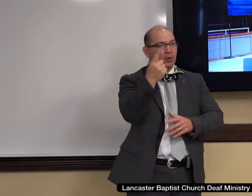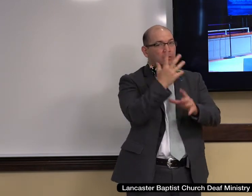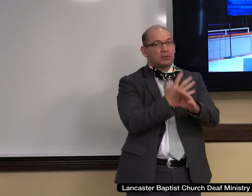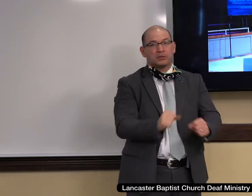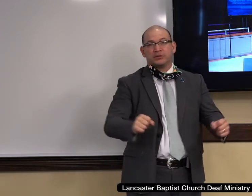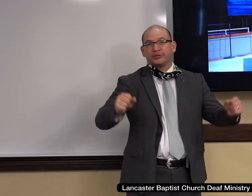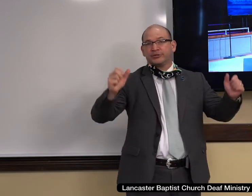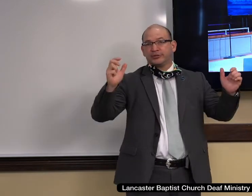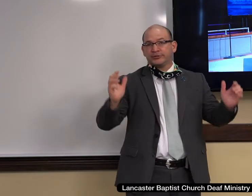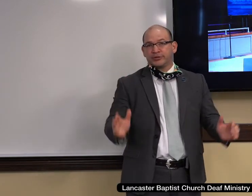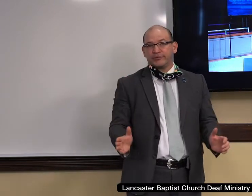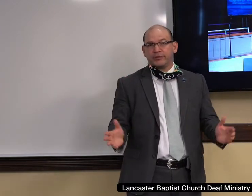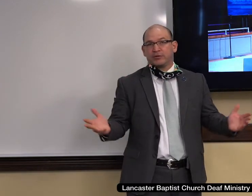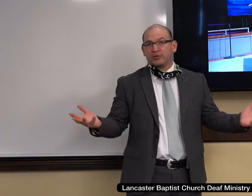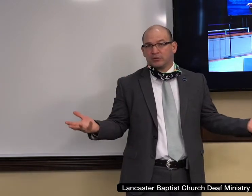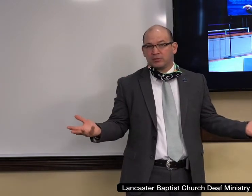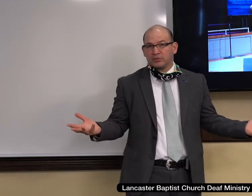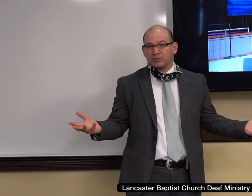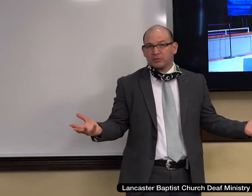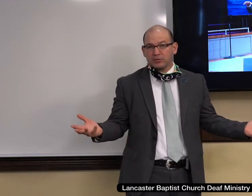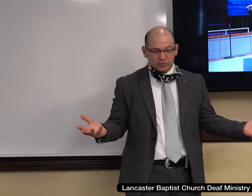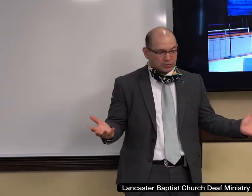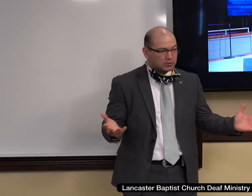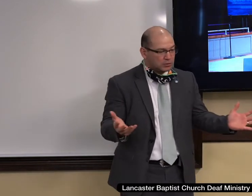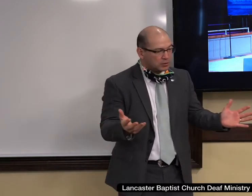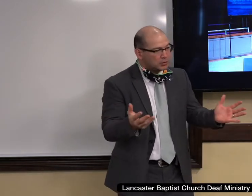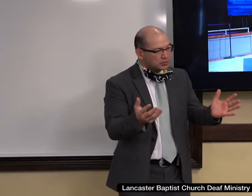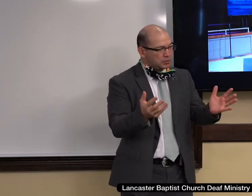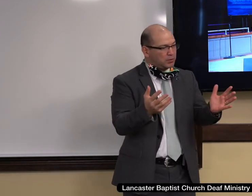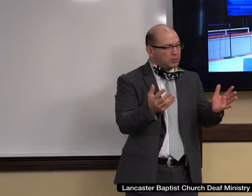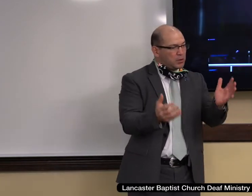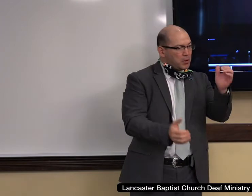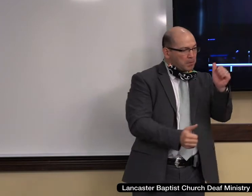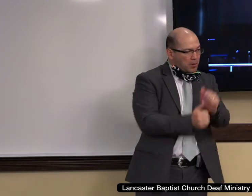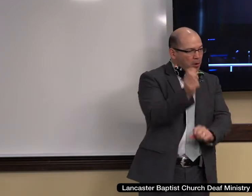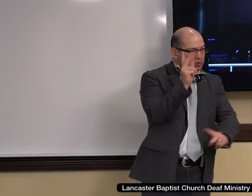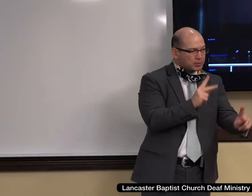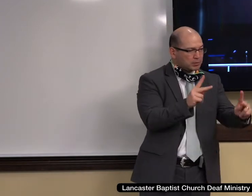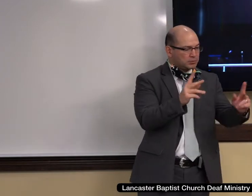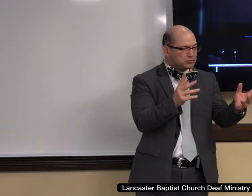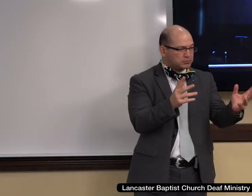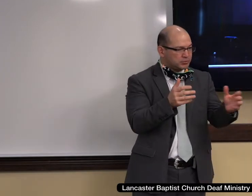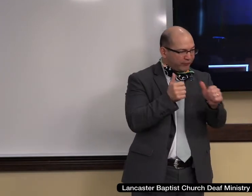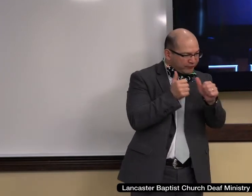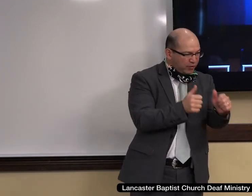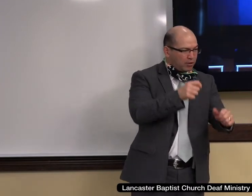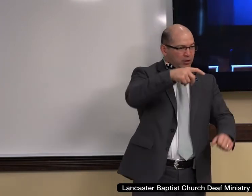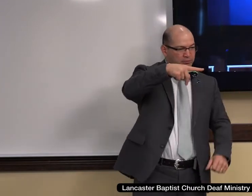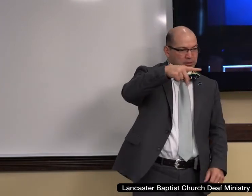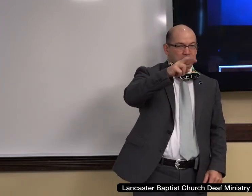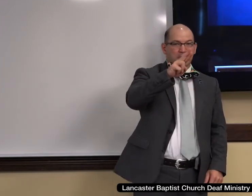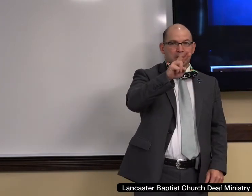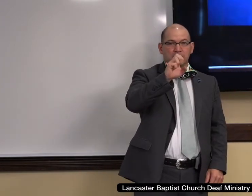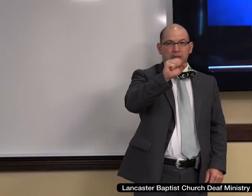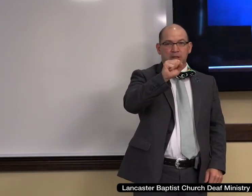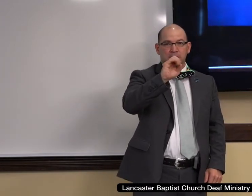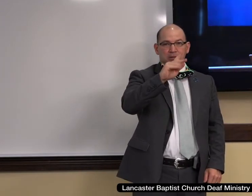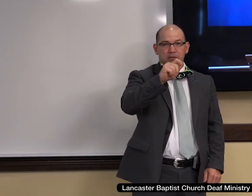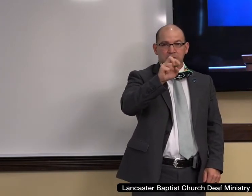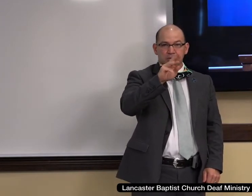majority of the people in the pews of the Presbyterian USA, when they were surveyed, did not even have the basic conviction that Jesus